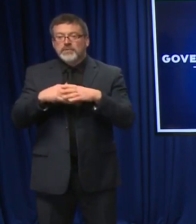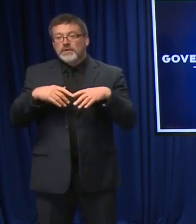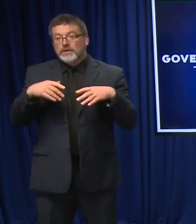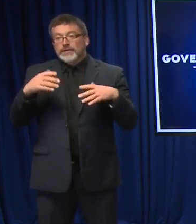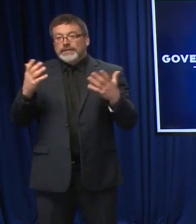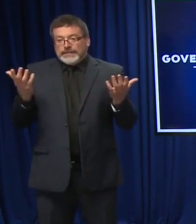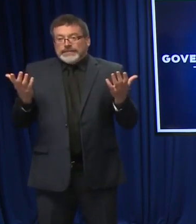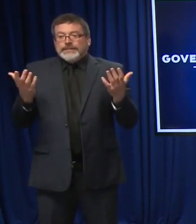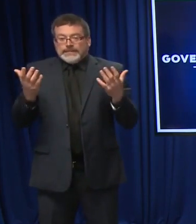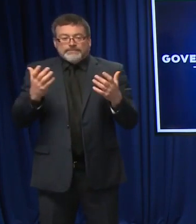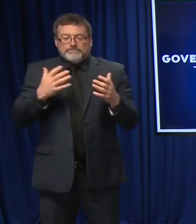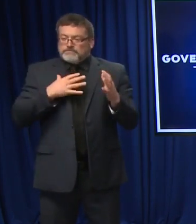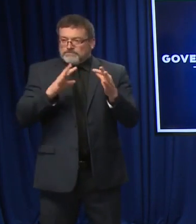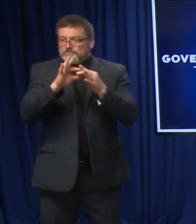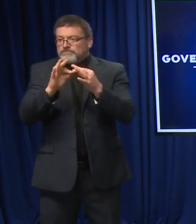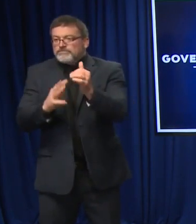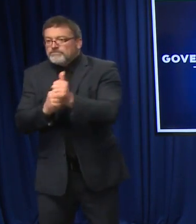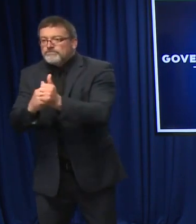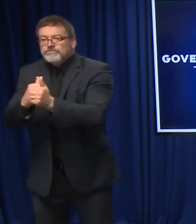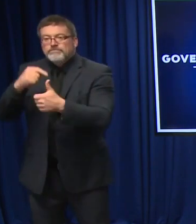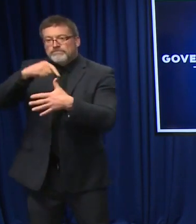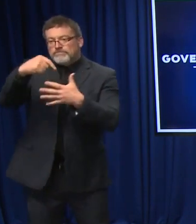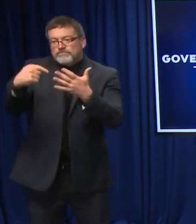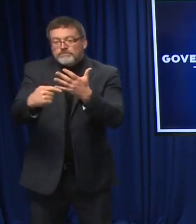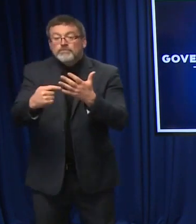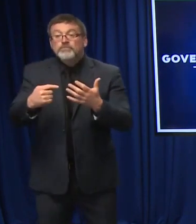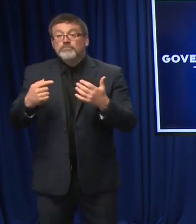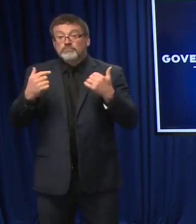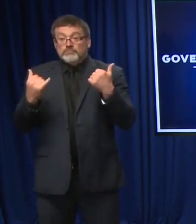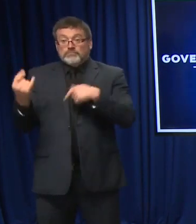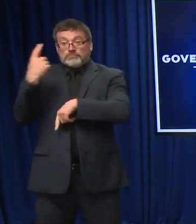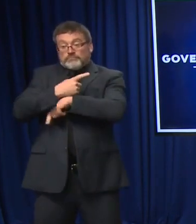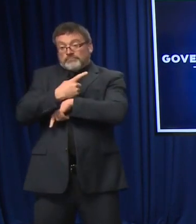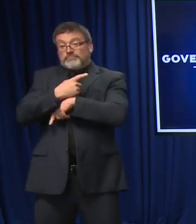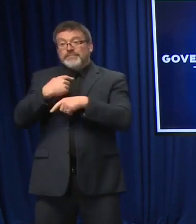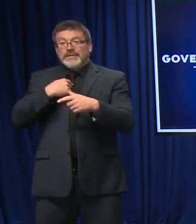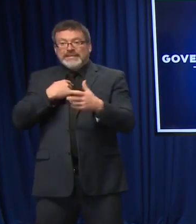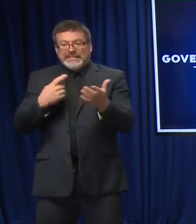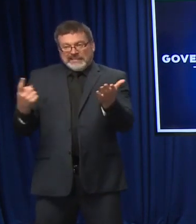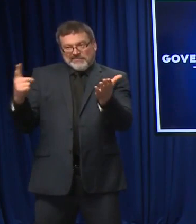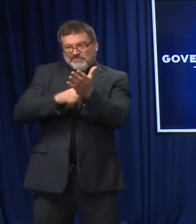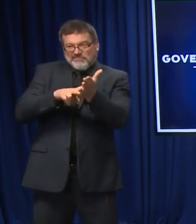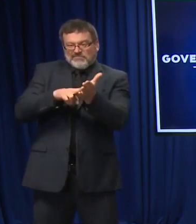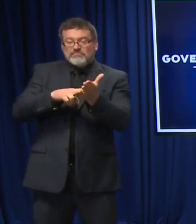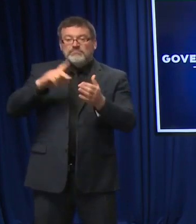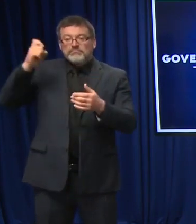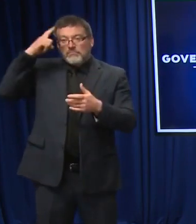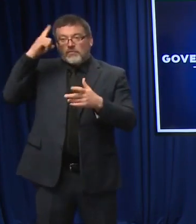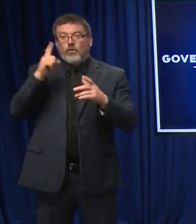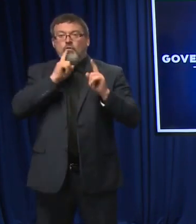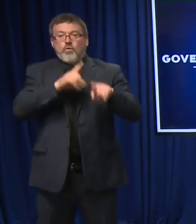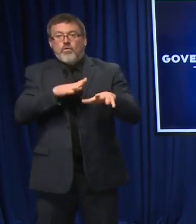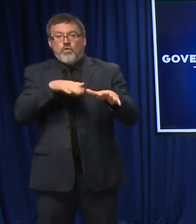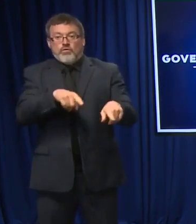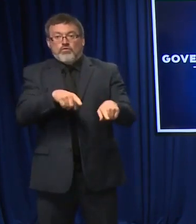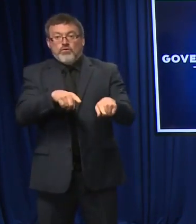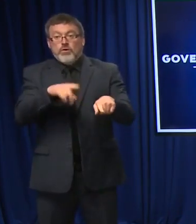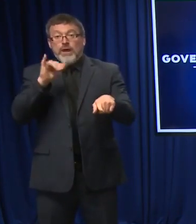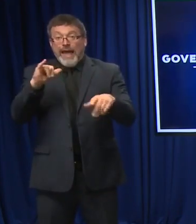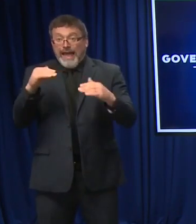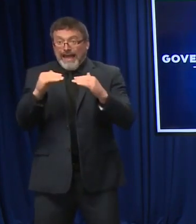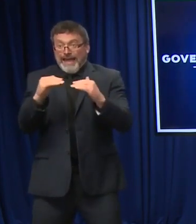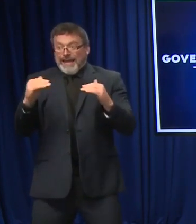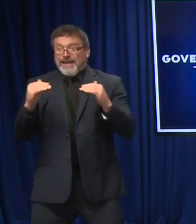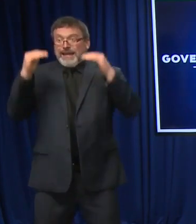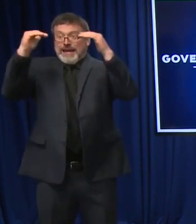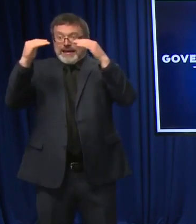First, let's start with an executive order that I just signed. First, to be clear, this is not a new state of emergency. This is that's not